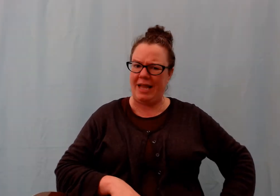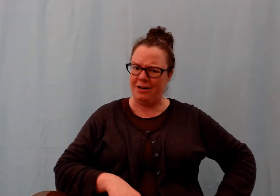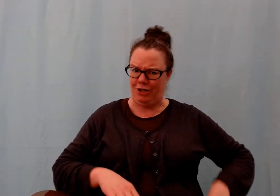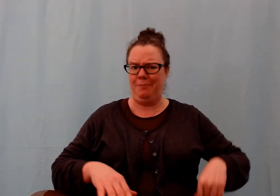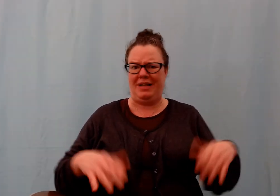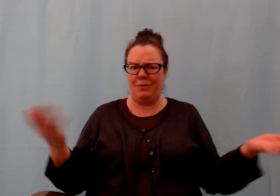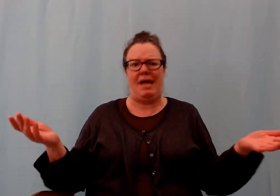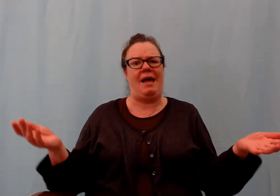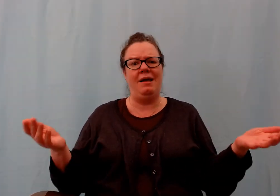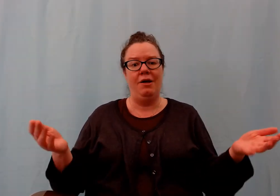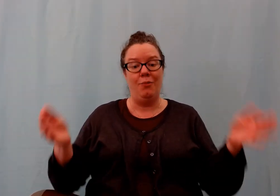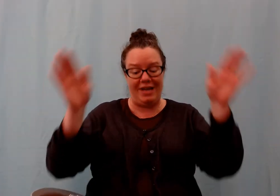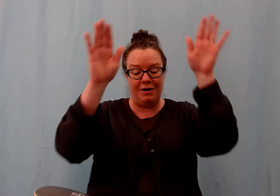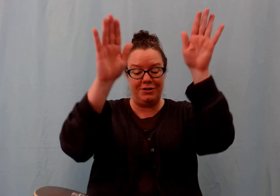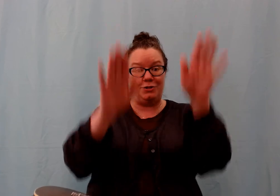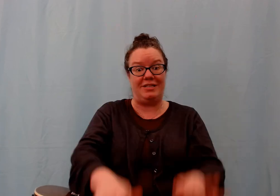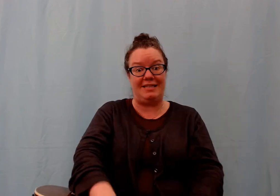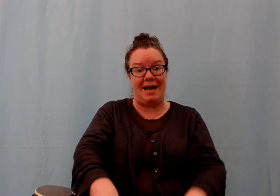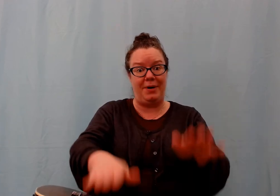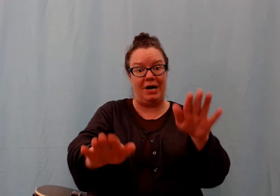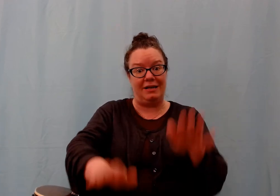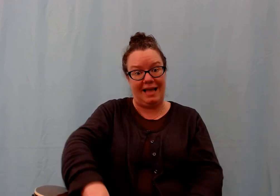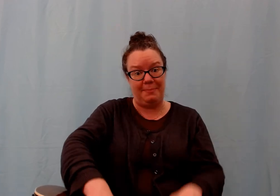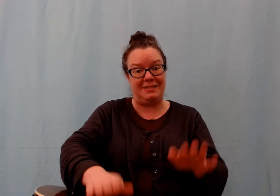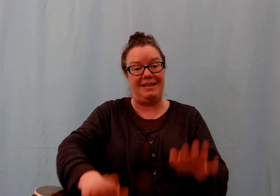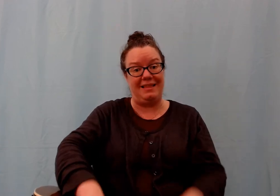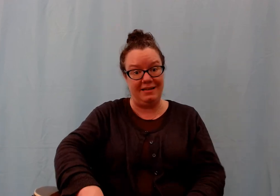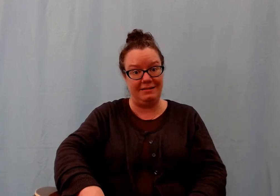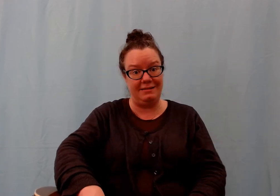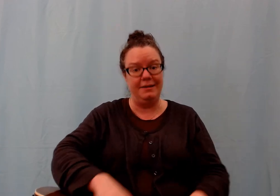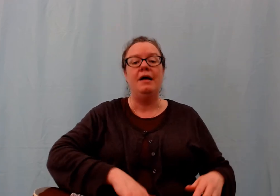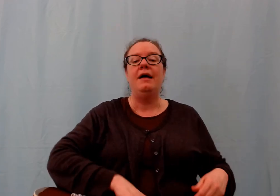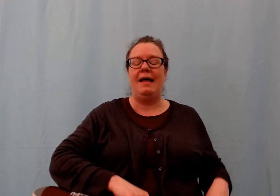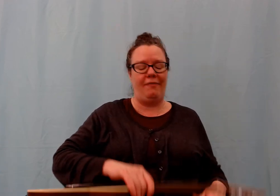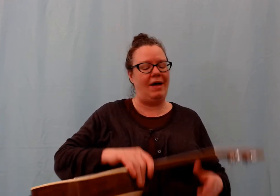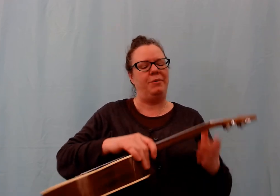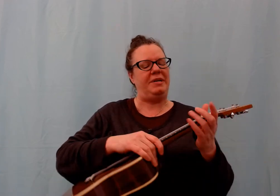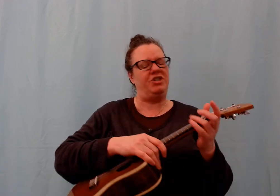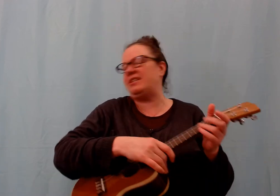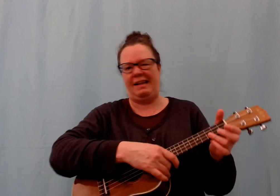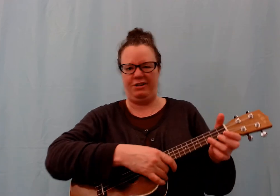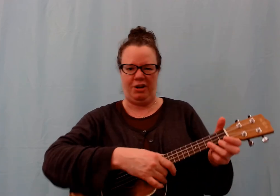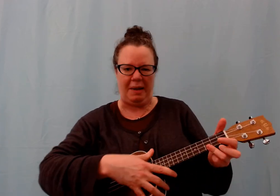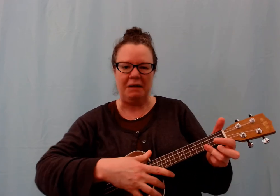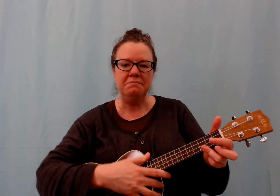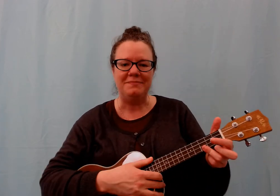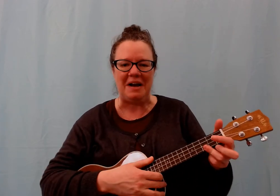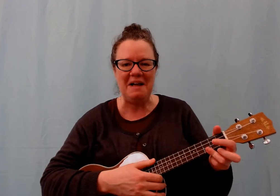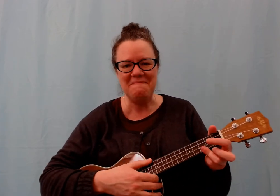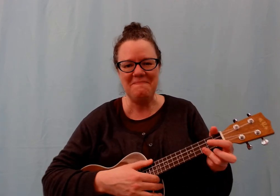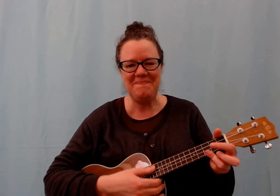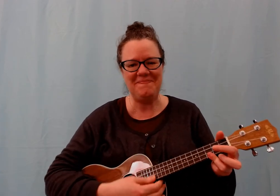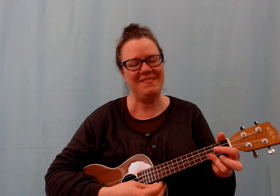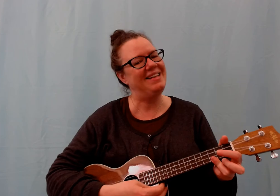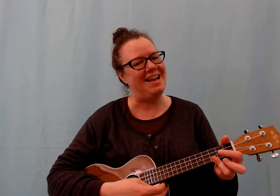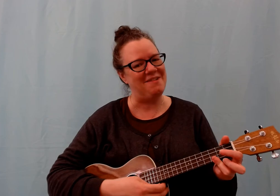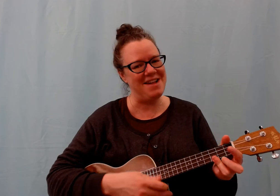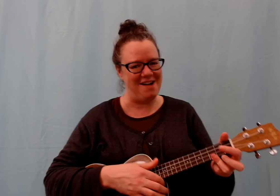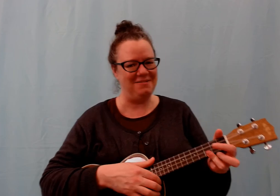you can't jump, that's okay. We can also just tap our laps like this, and that would be just like jumping, right? Here we go.